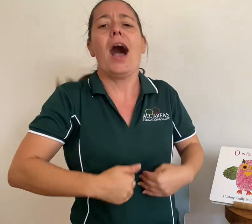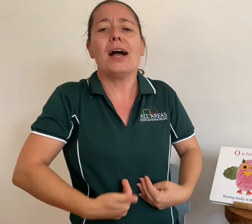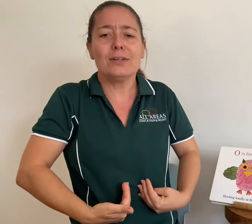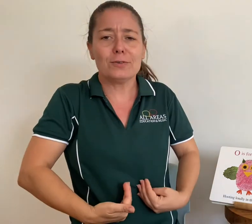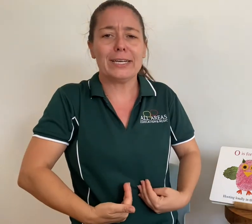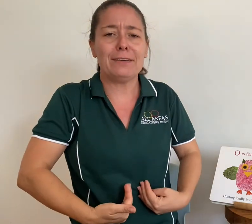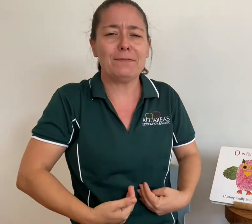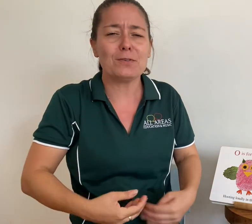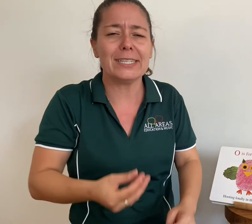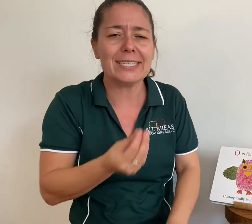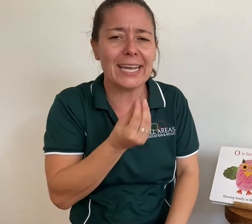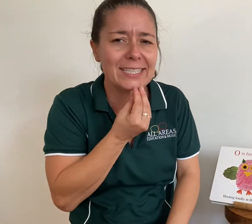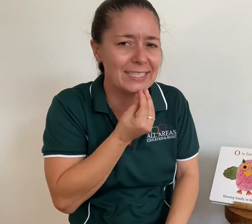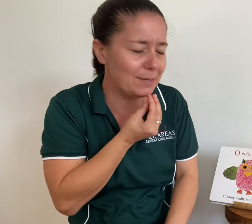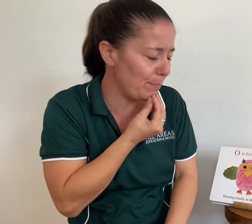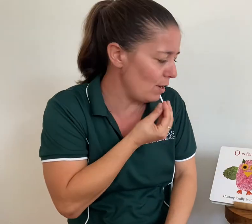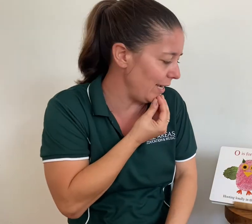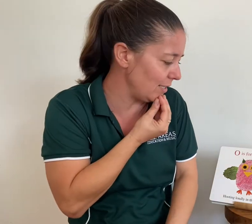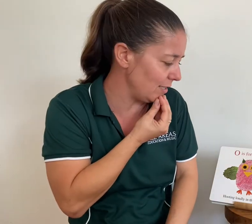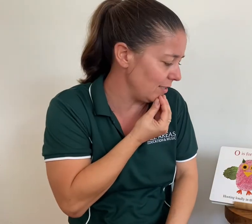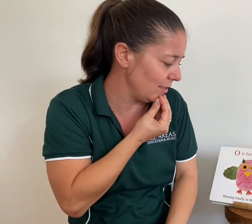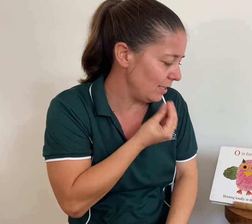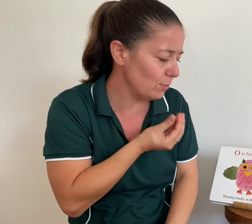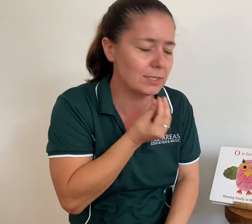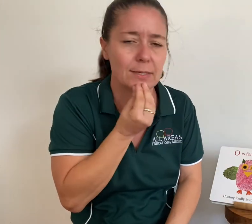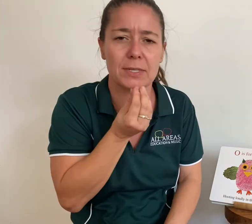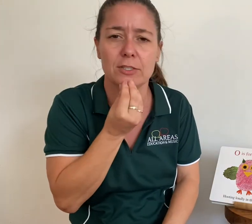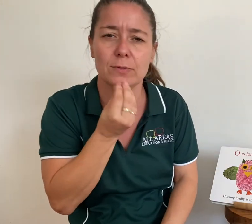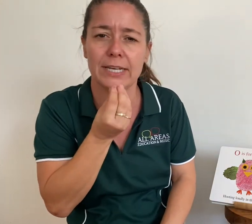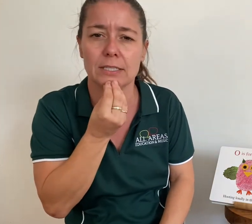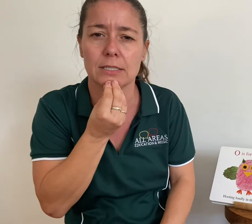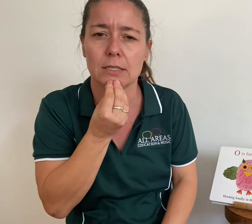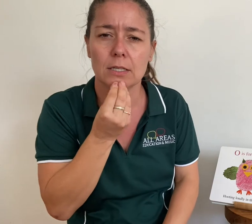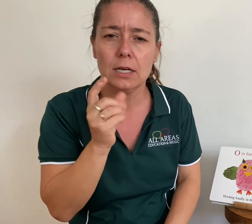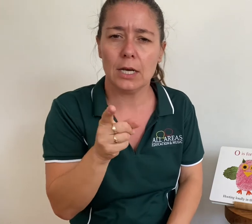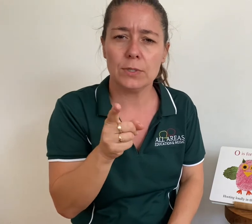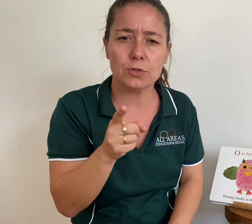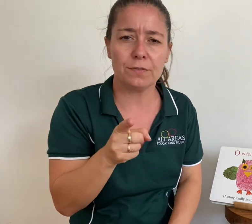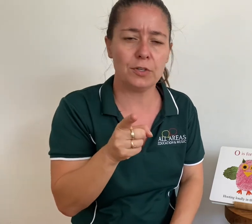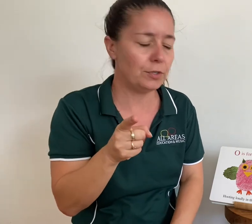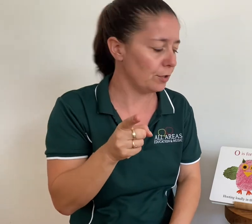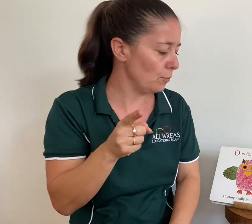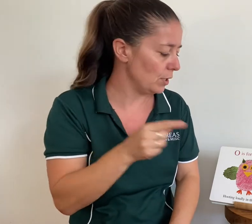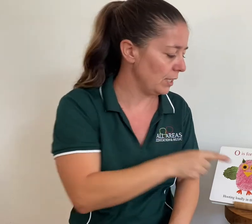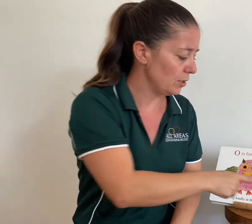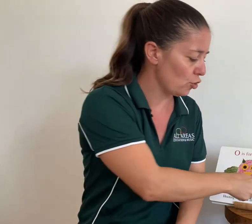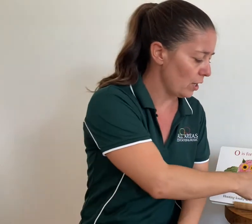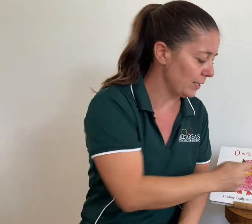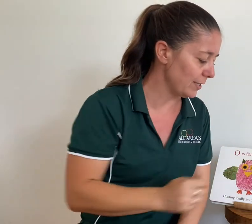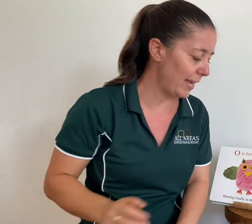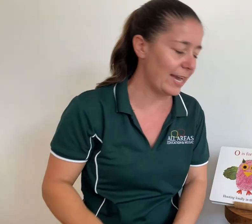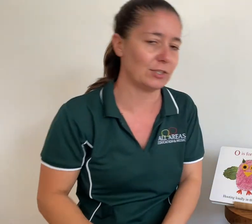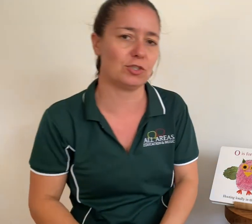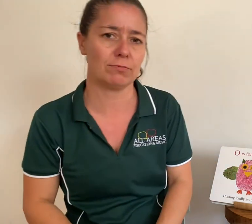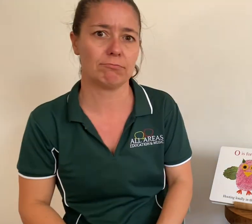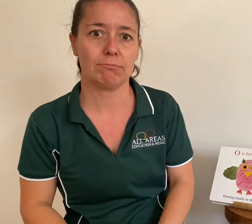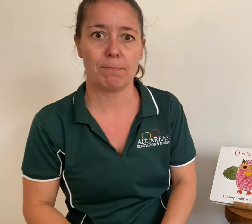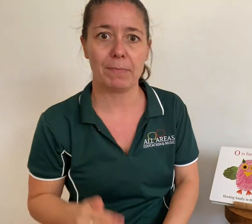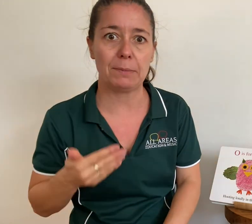Hungry for a tasty bite. He wants something to eat. I wonder if you know what he's trying to catch. fish. Maybe